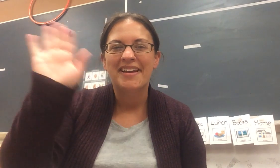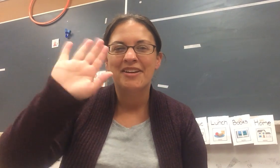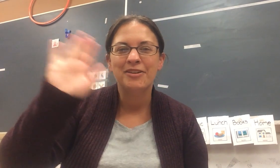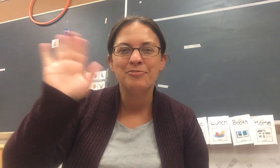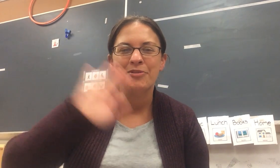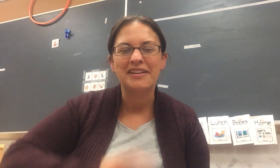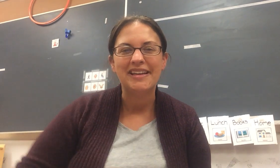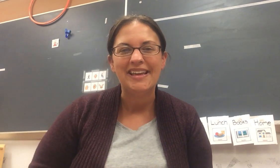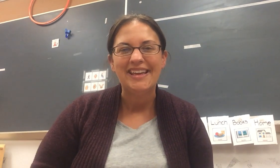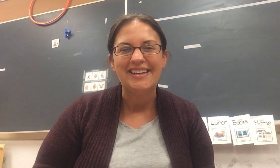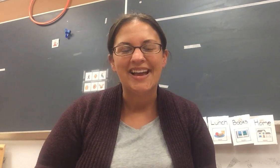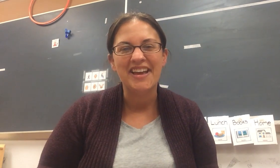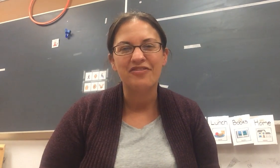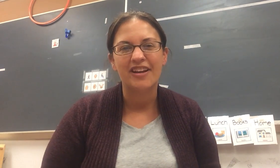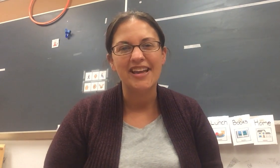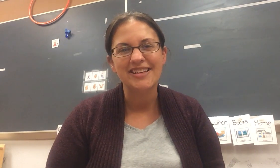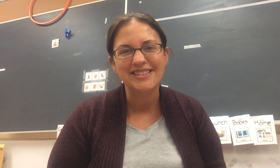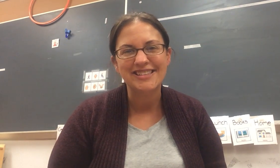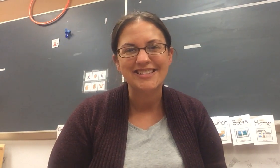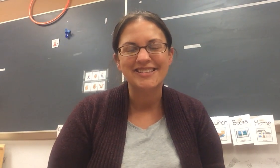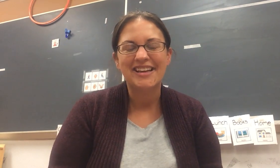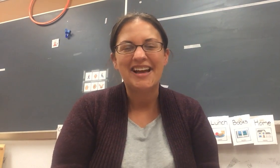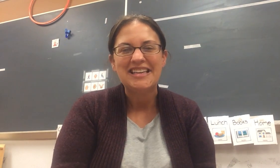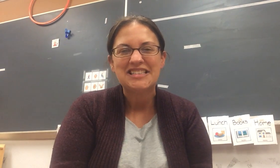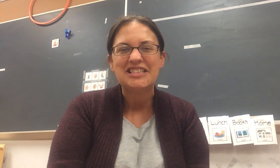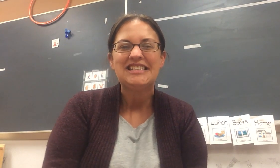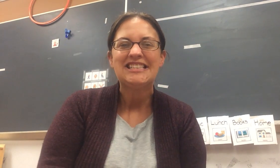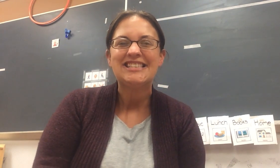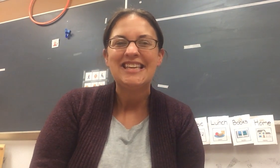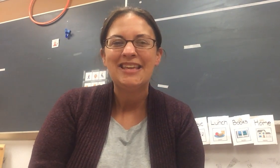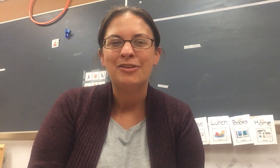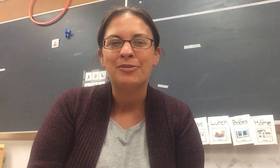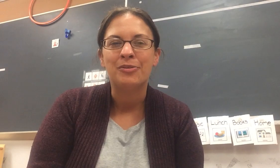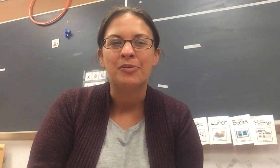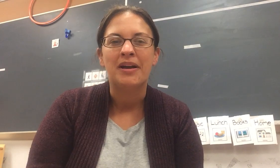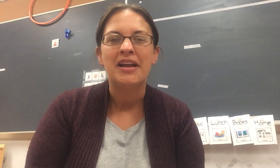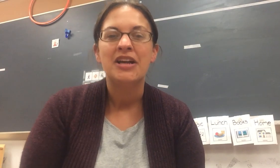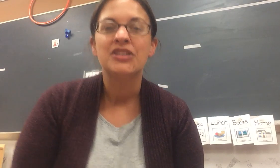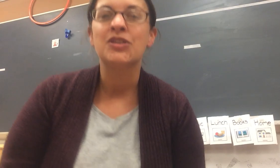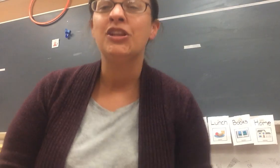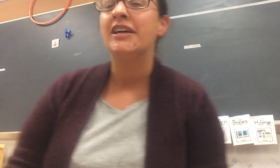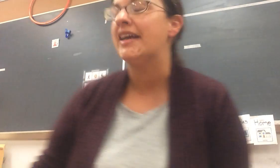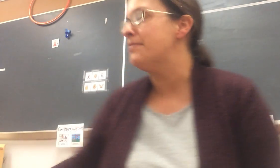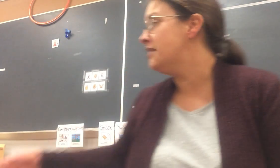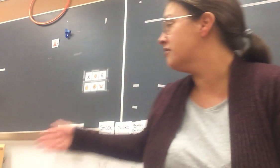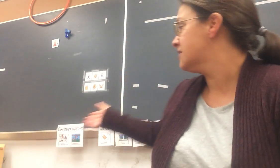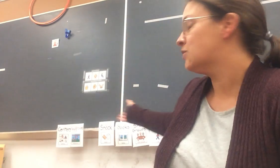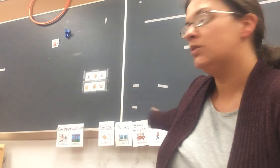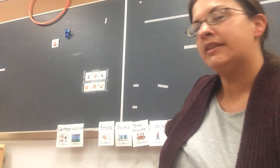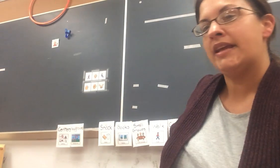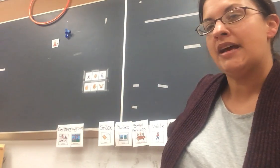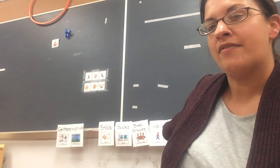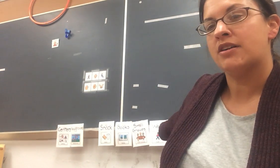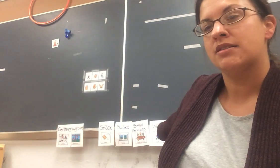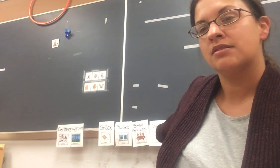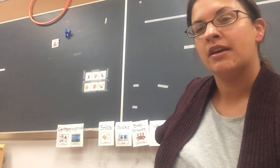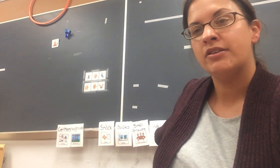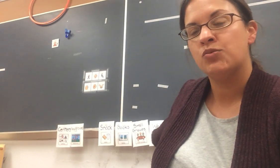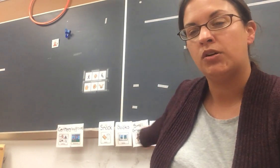Good morning! Hi friends! Hi, it's good to see you. So look, I'm here at school and I have our schedule